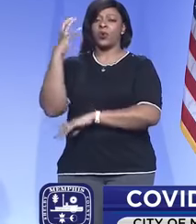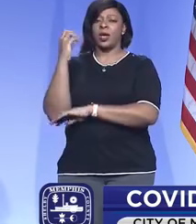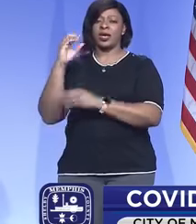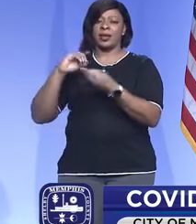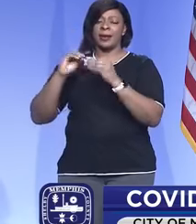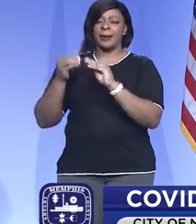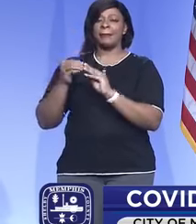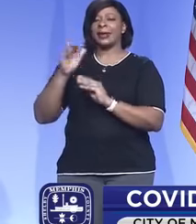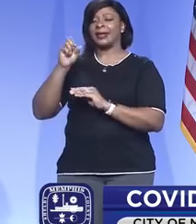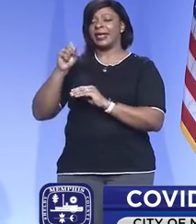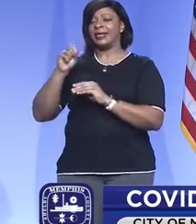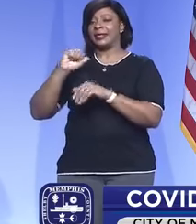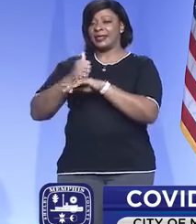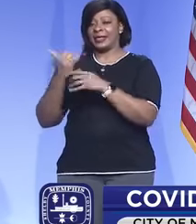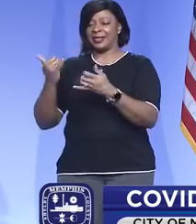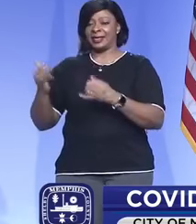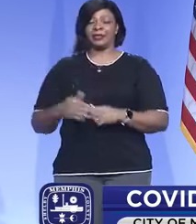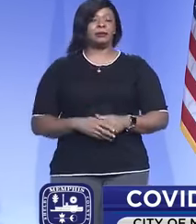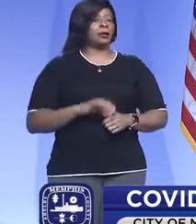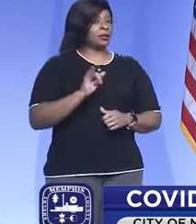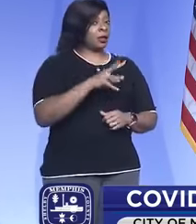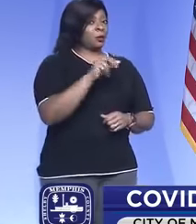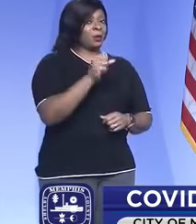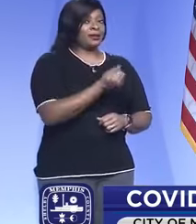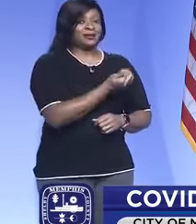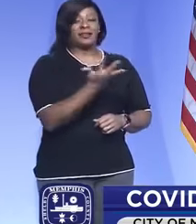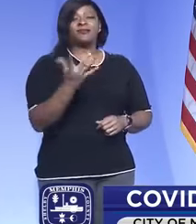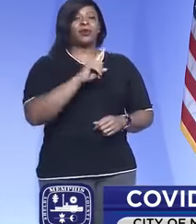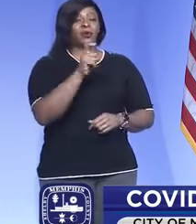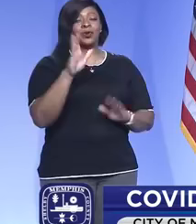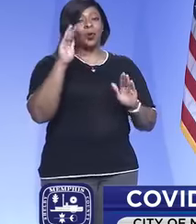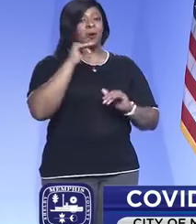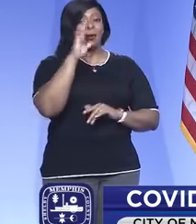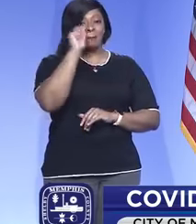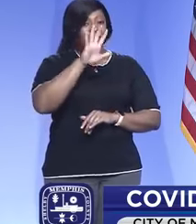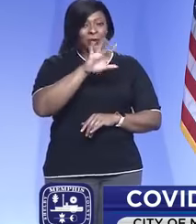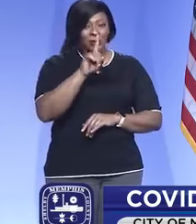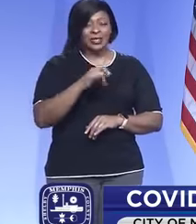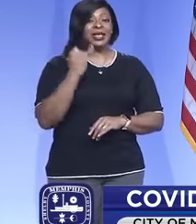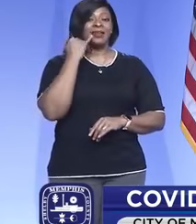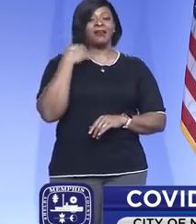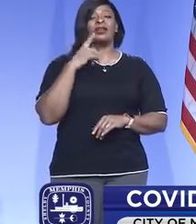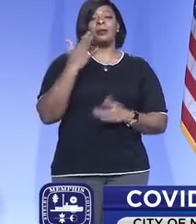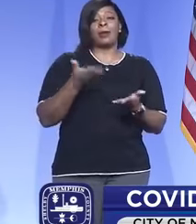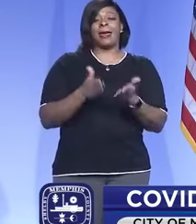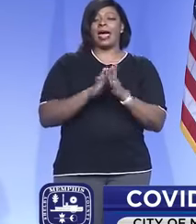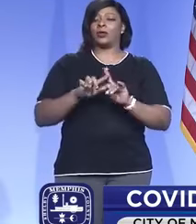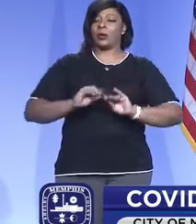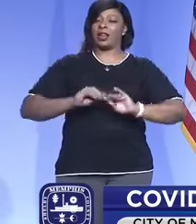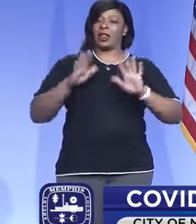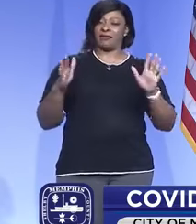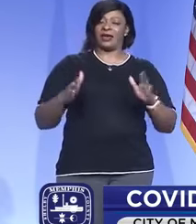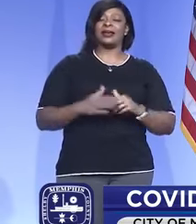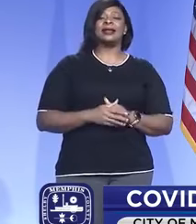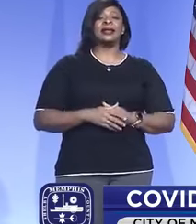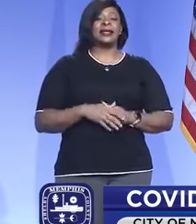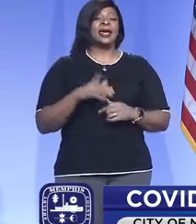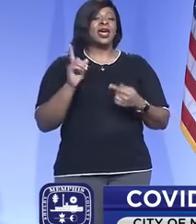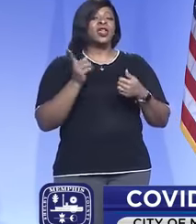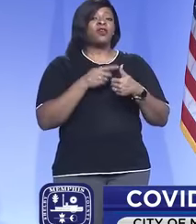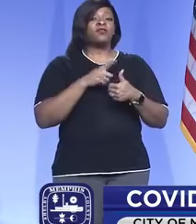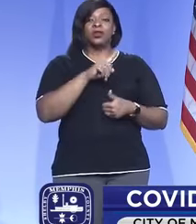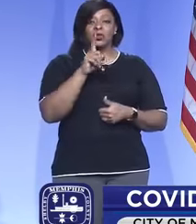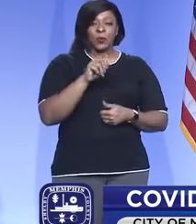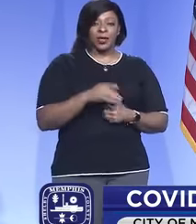cases today? Okay. So, that was several questions, and hopefully I won't miss them. But if I do, I may ask you to clarify, particularly the first